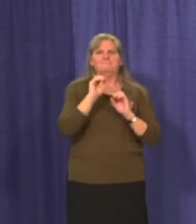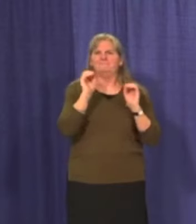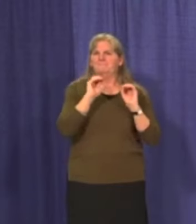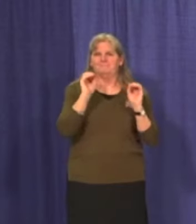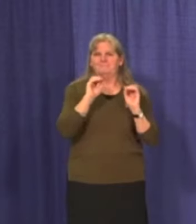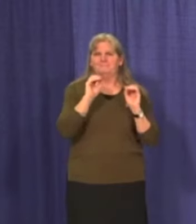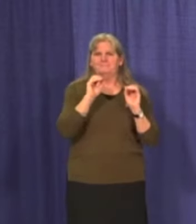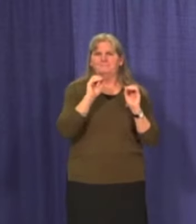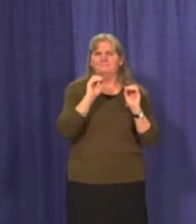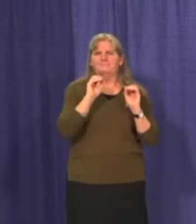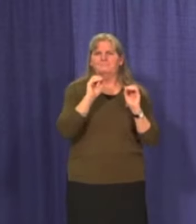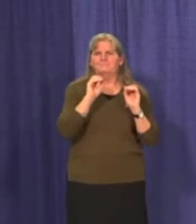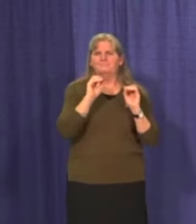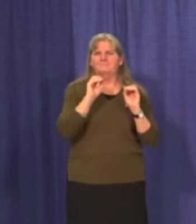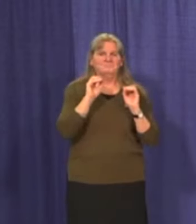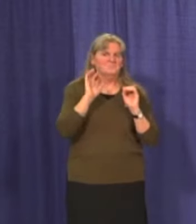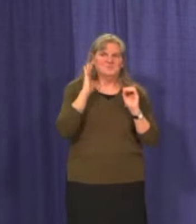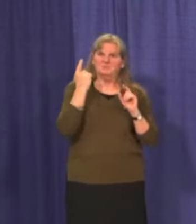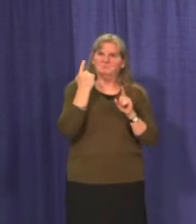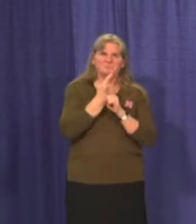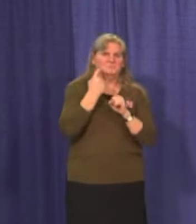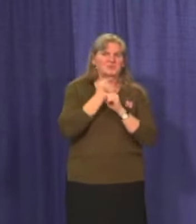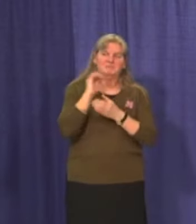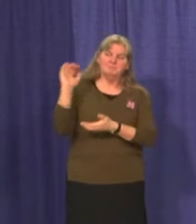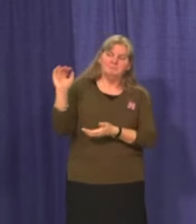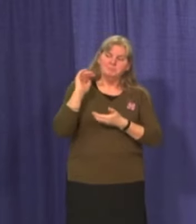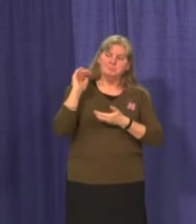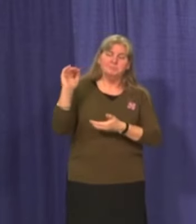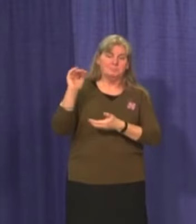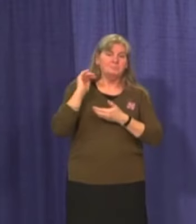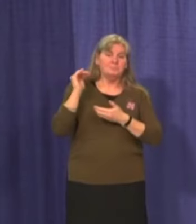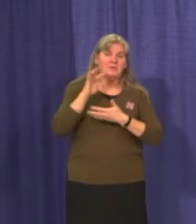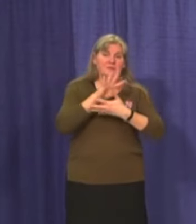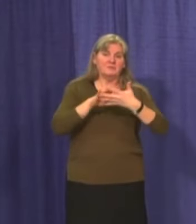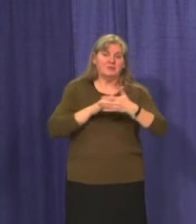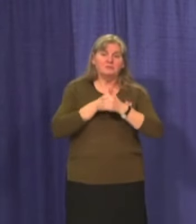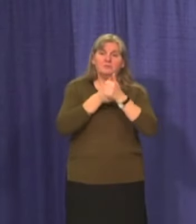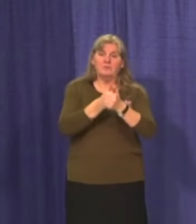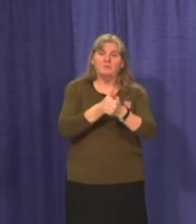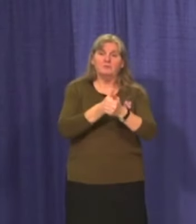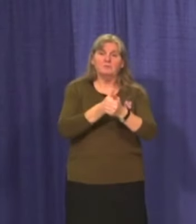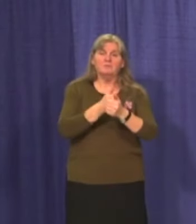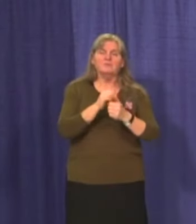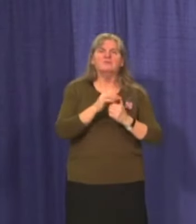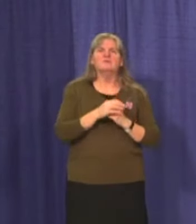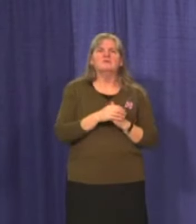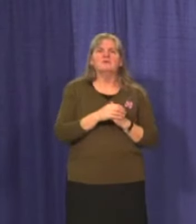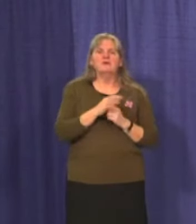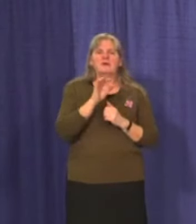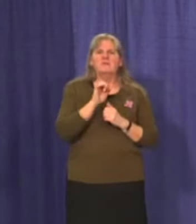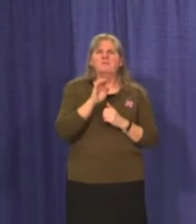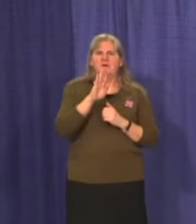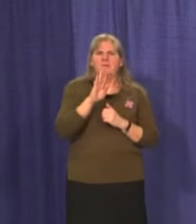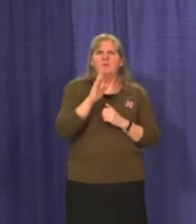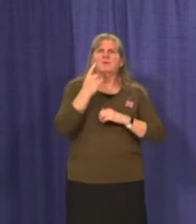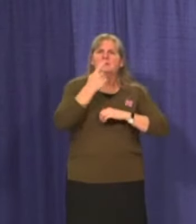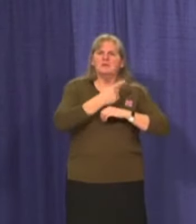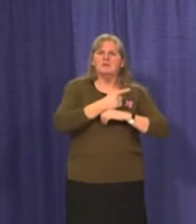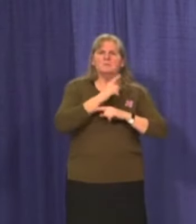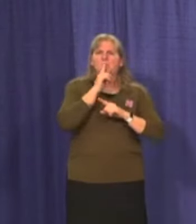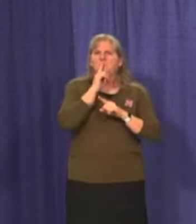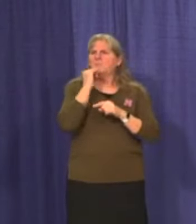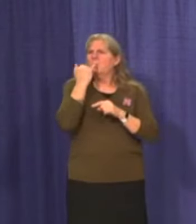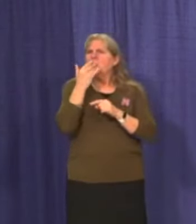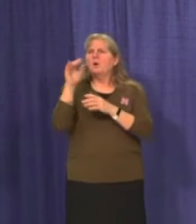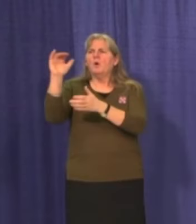supplies, uh, will not come in as scheduled. We do have, uh, February dates. We do not have March